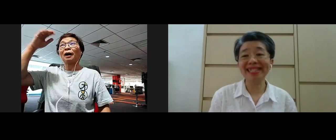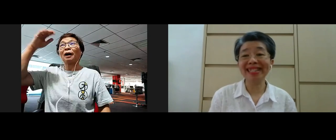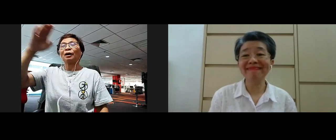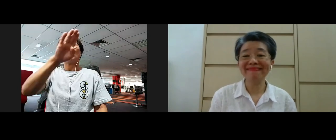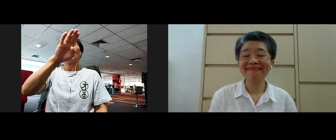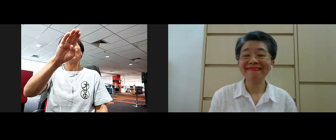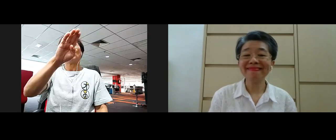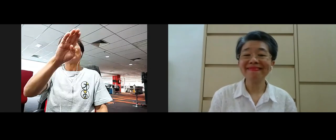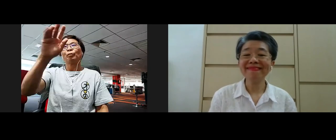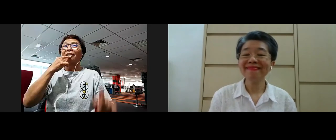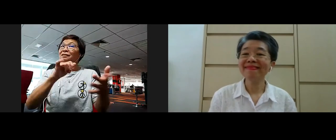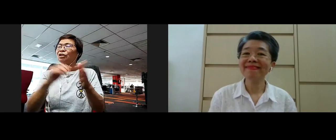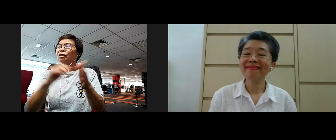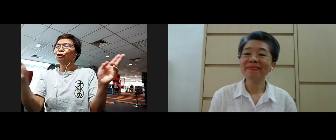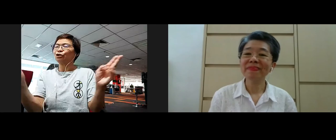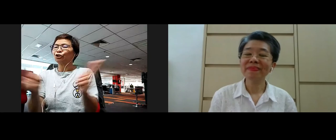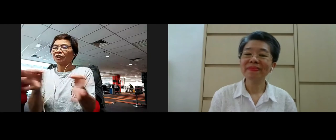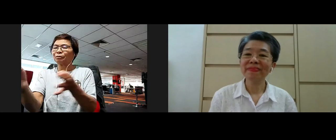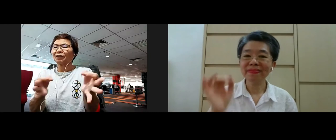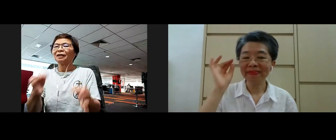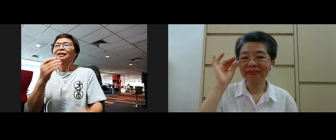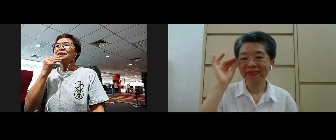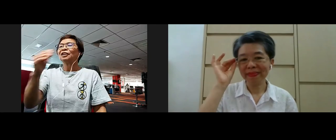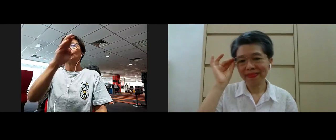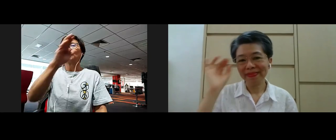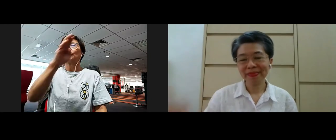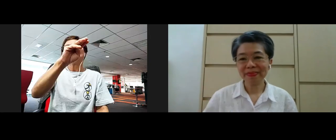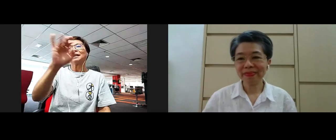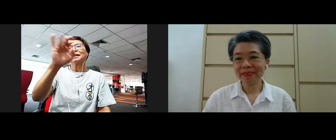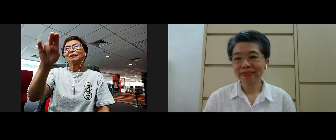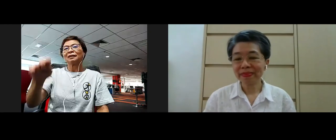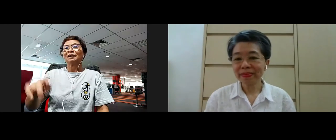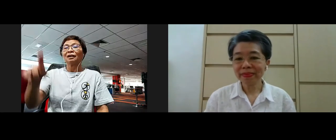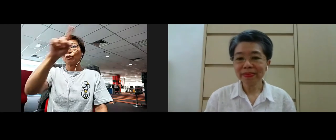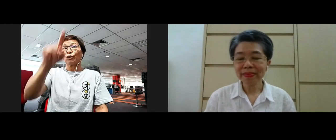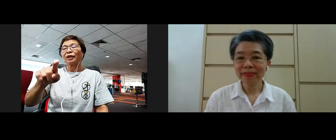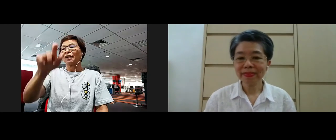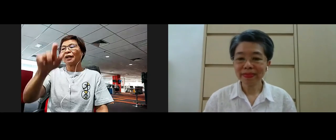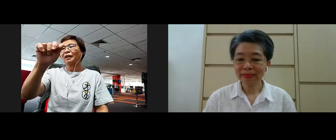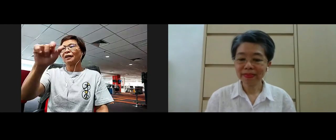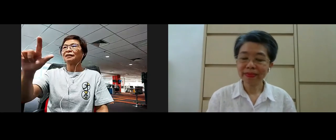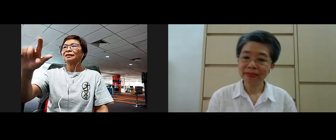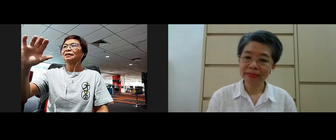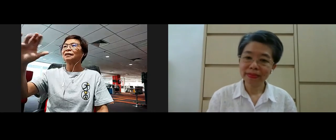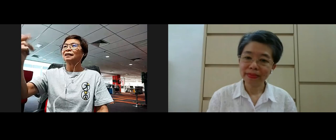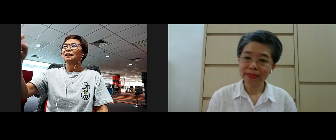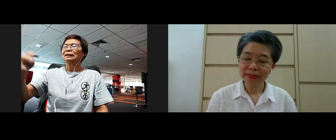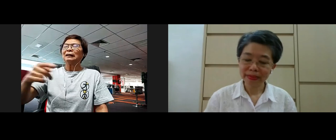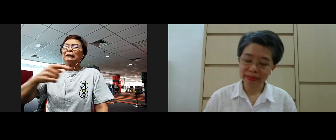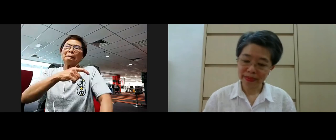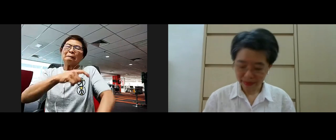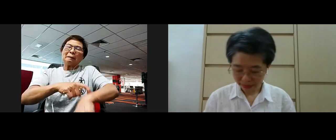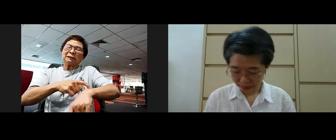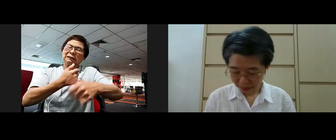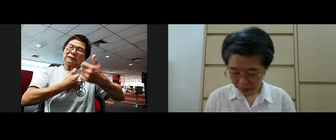very short manner yeah thank you sister Amin question from A.L. Chan at times of sorrow unable to